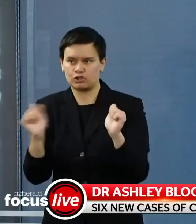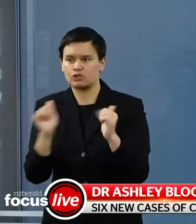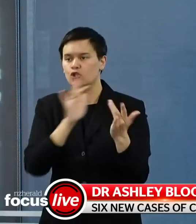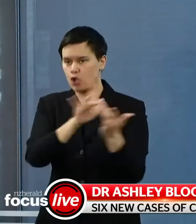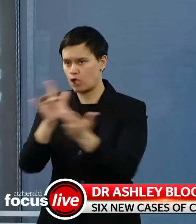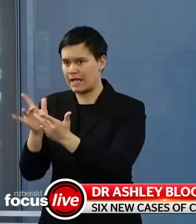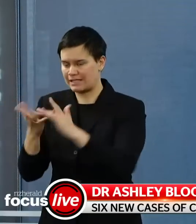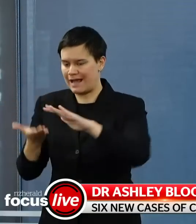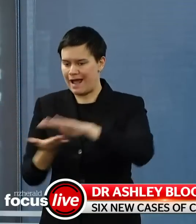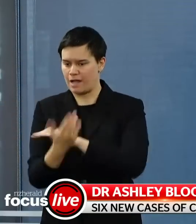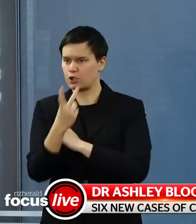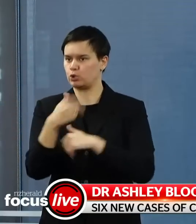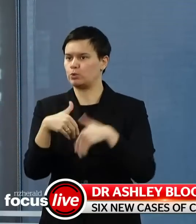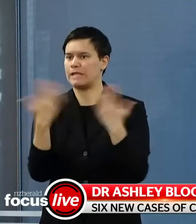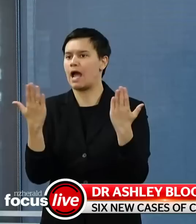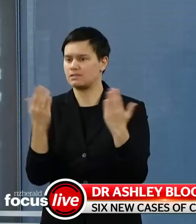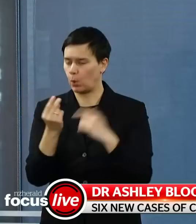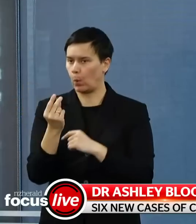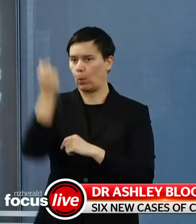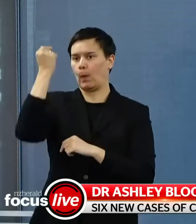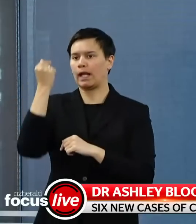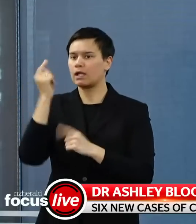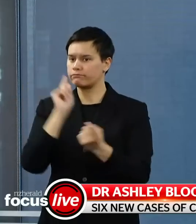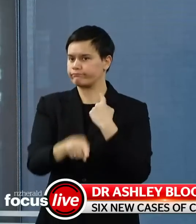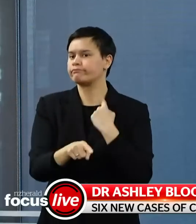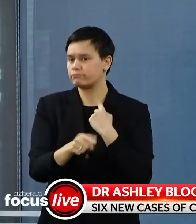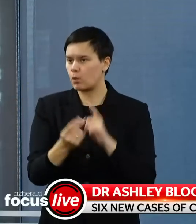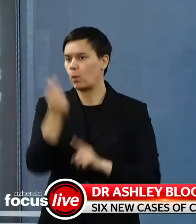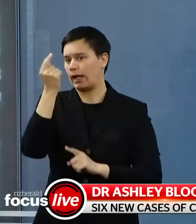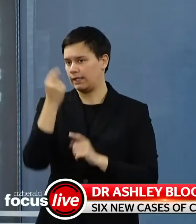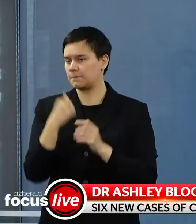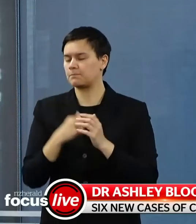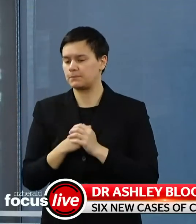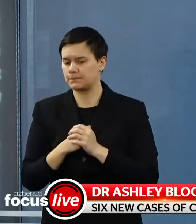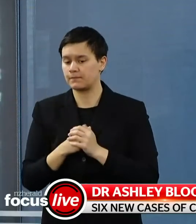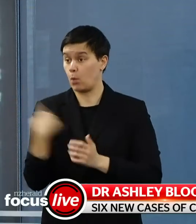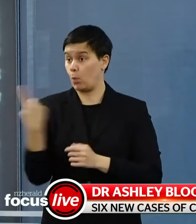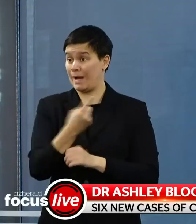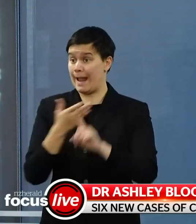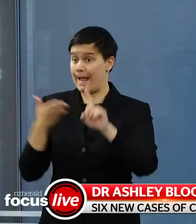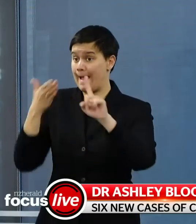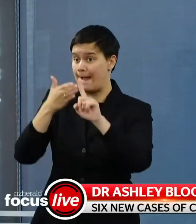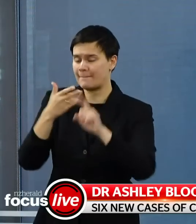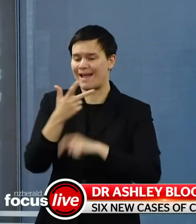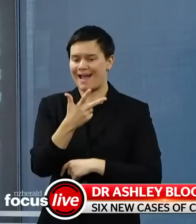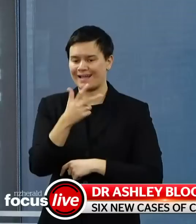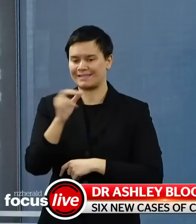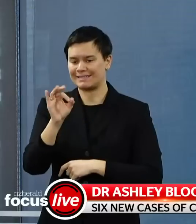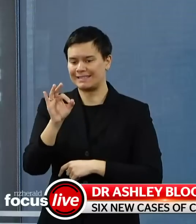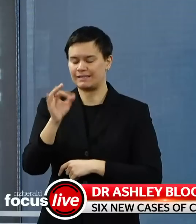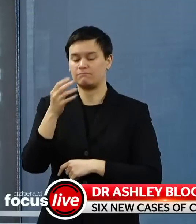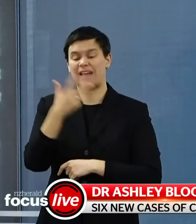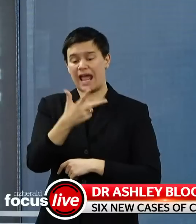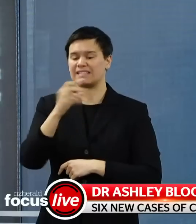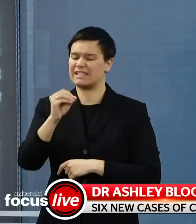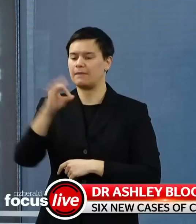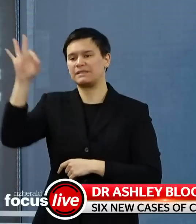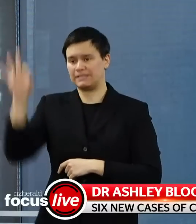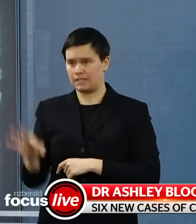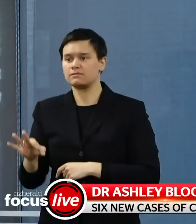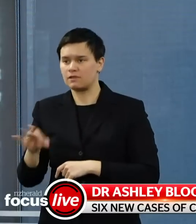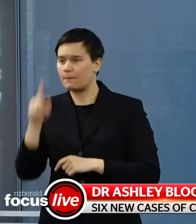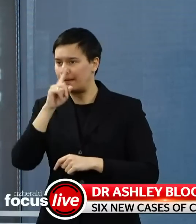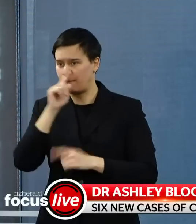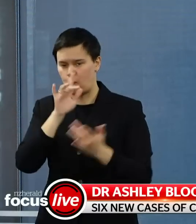of being notified of a positive result, the benchmark there being 80%. There are now 74